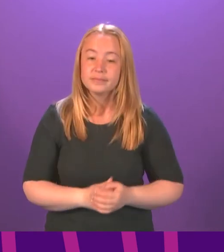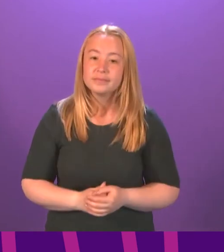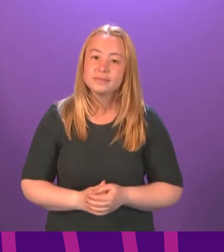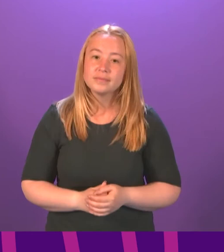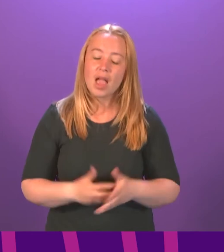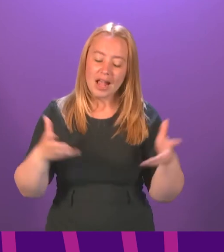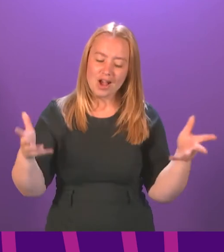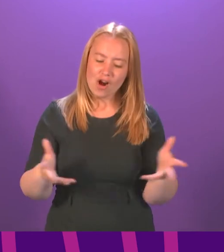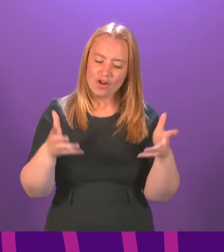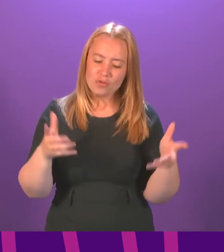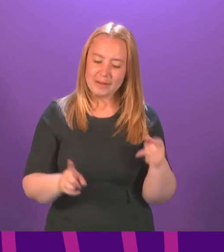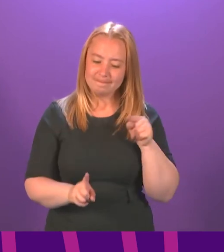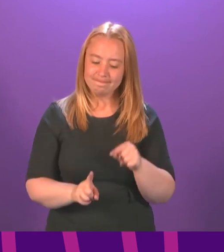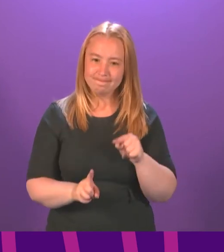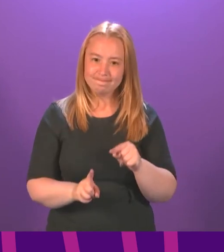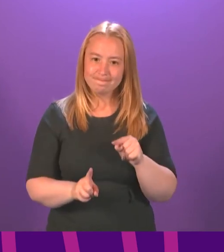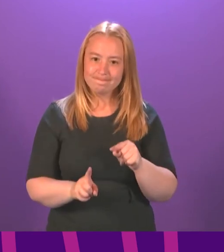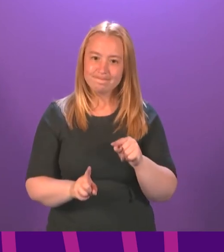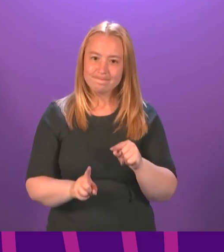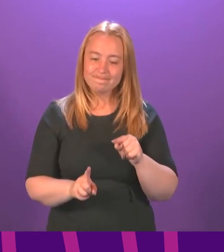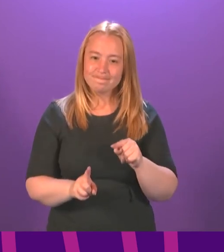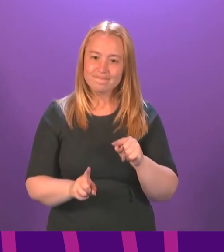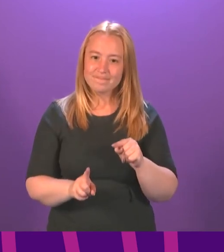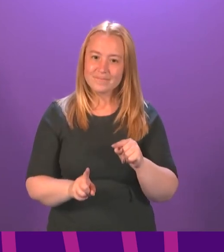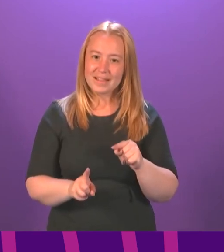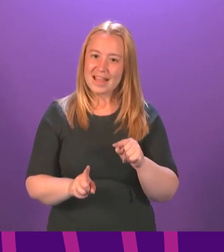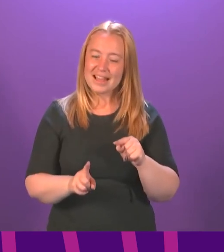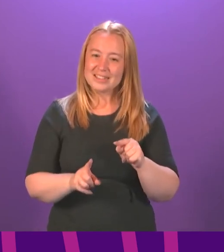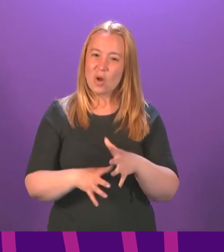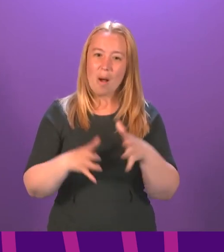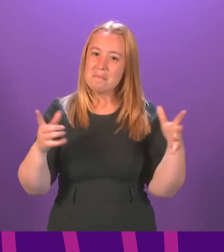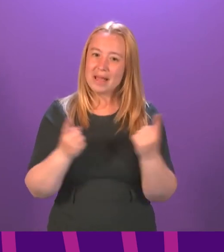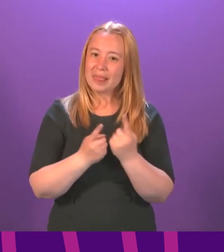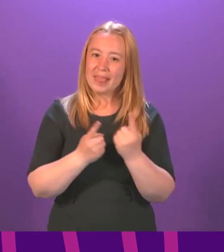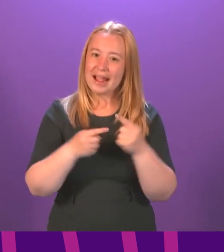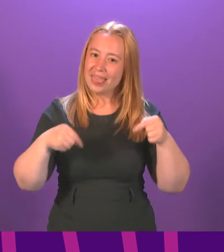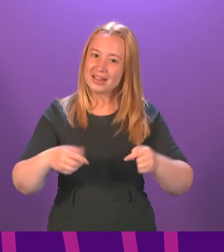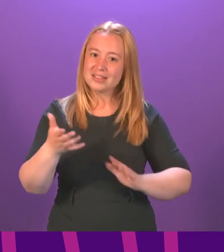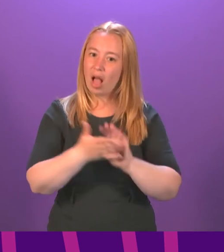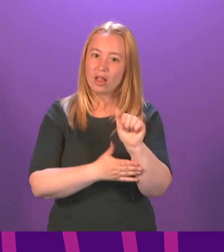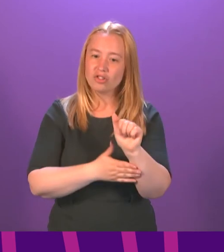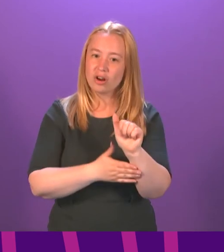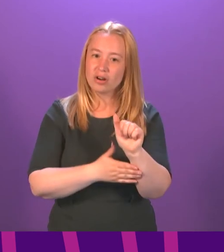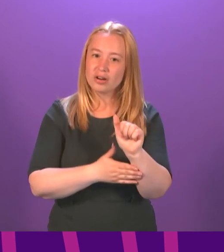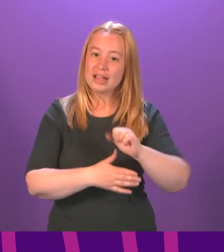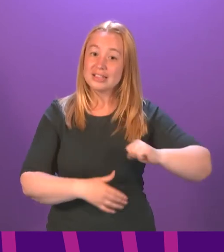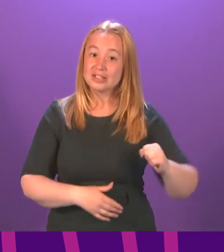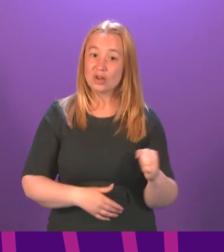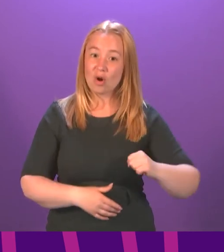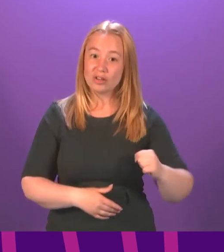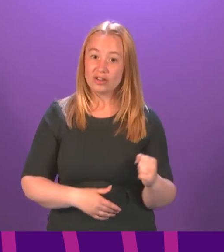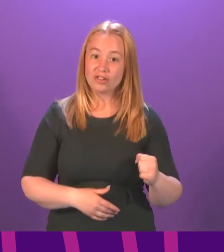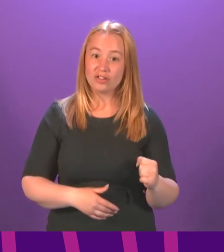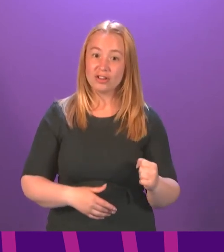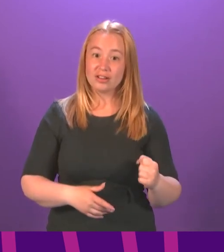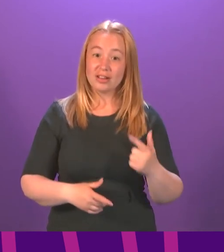Encouragement is not really the flavour of our culture. We Scots are a guy carnaptious